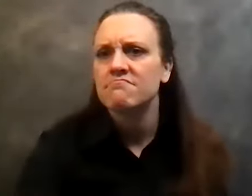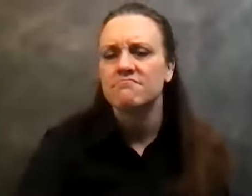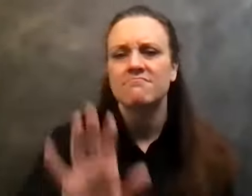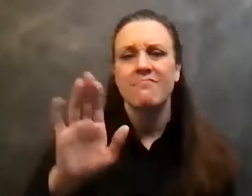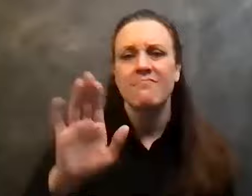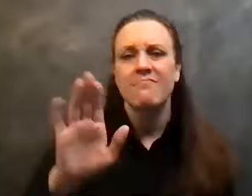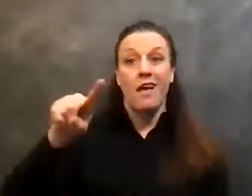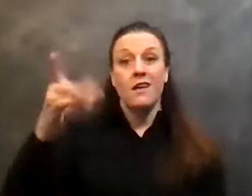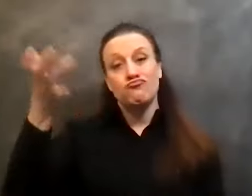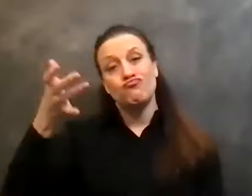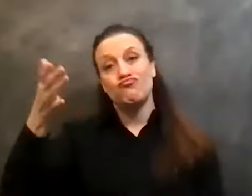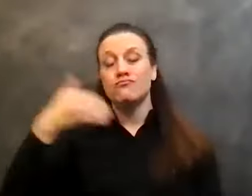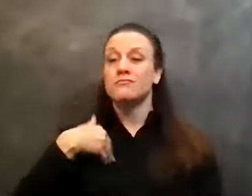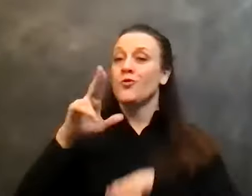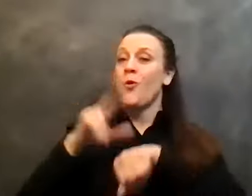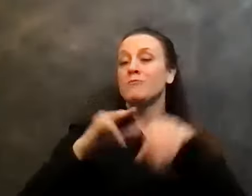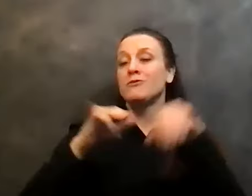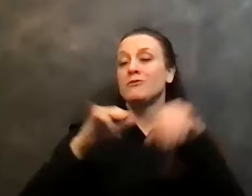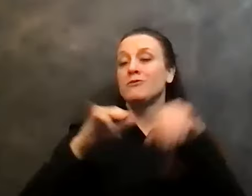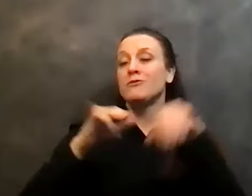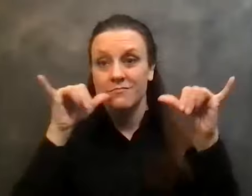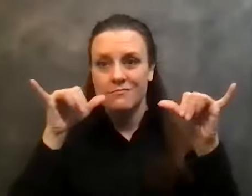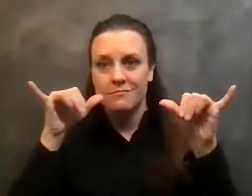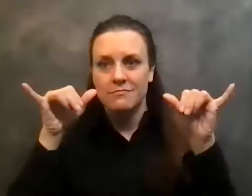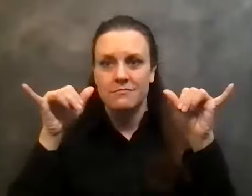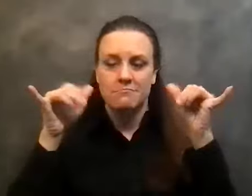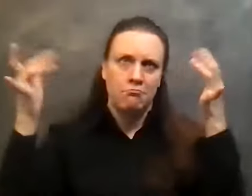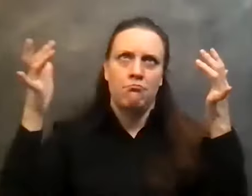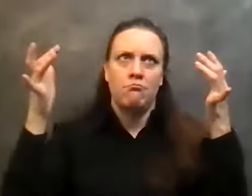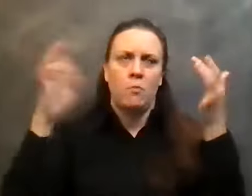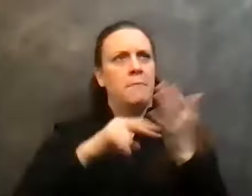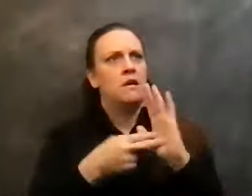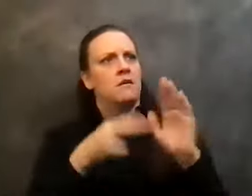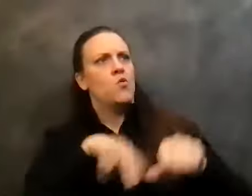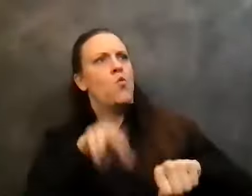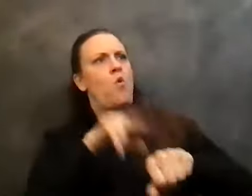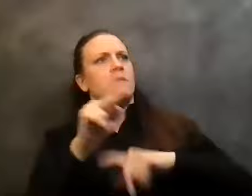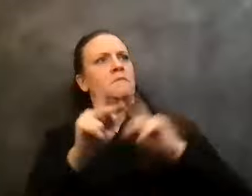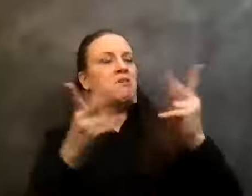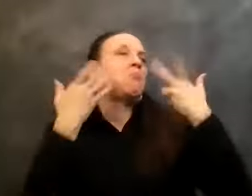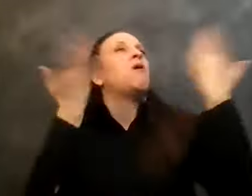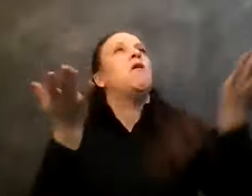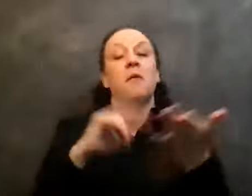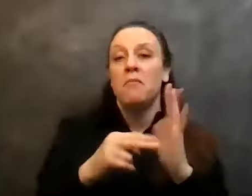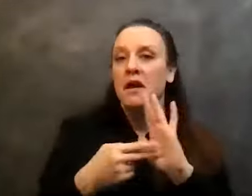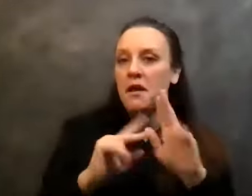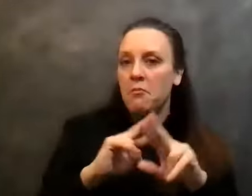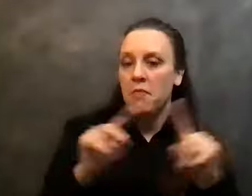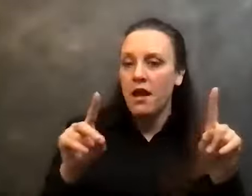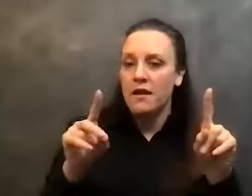drank. I, I, I'm not familiar very much with how normal people drank, but I saw how they did it. They drank